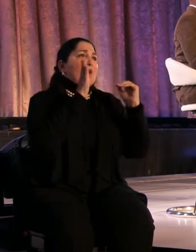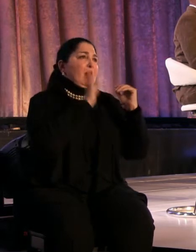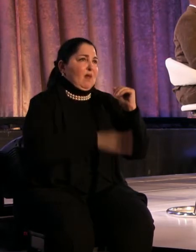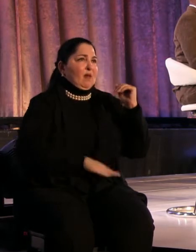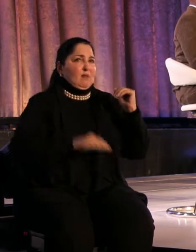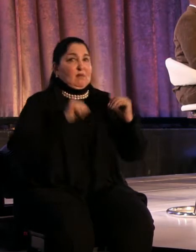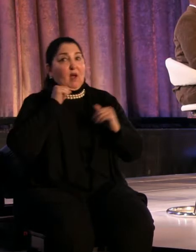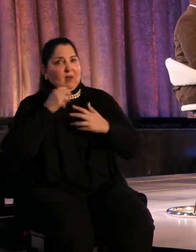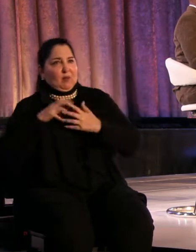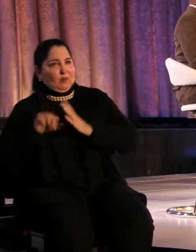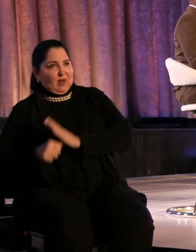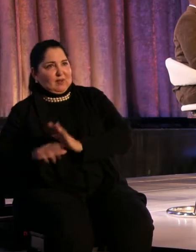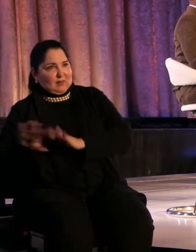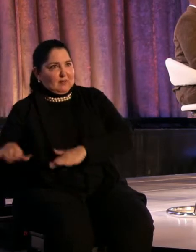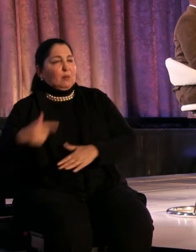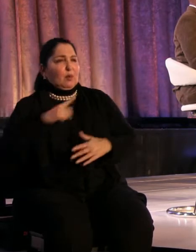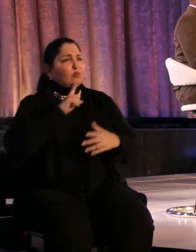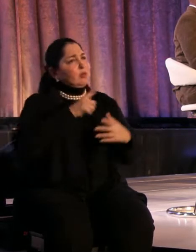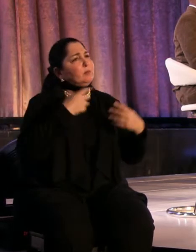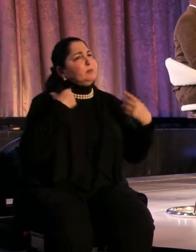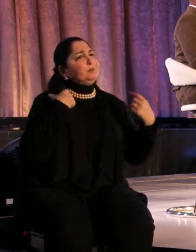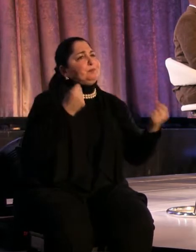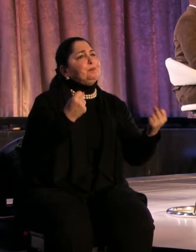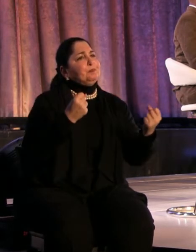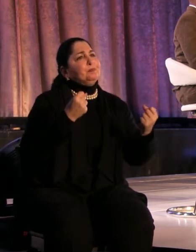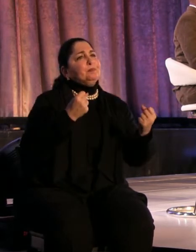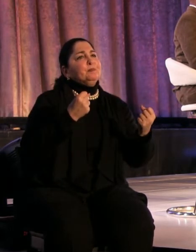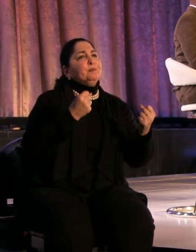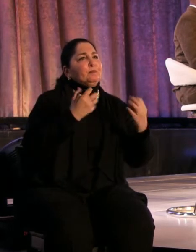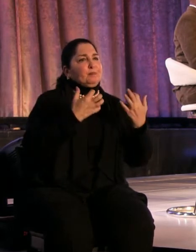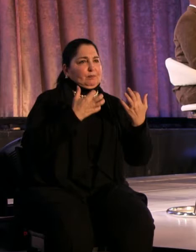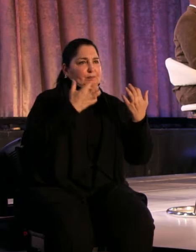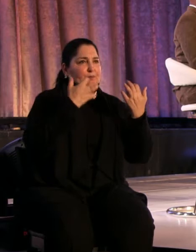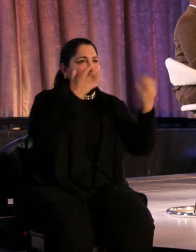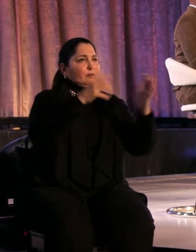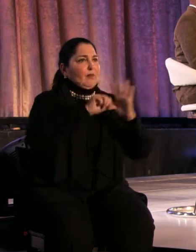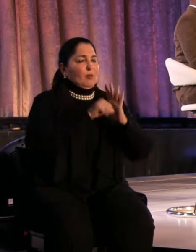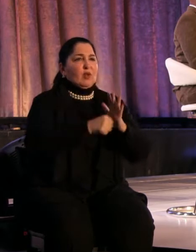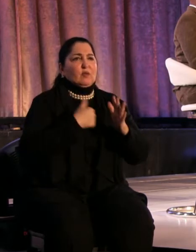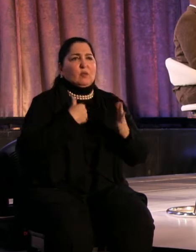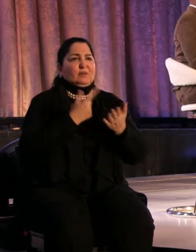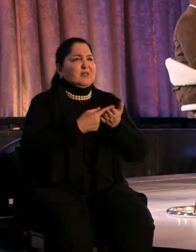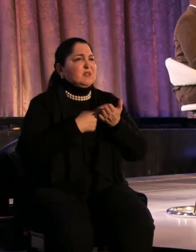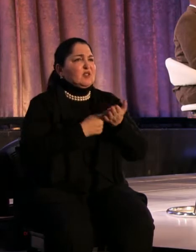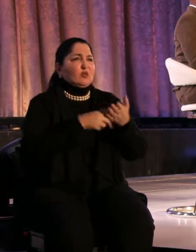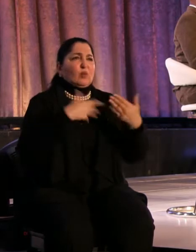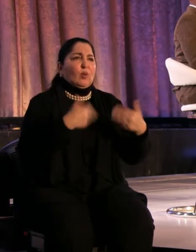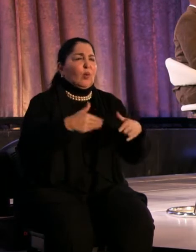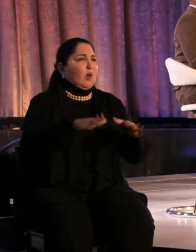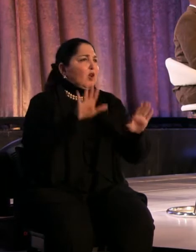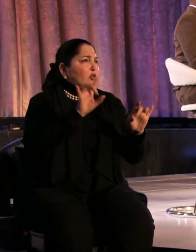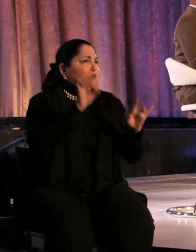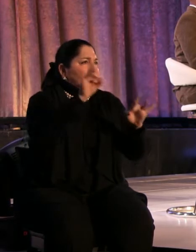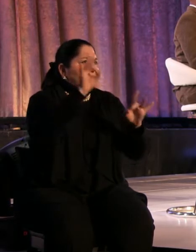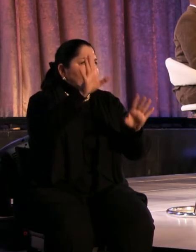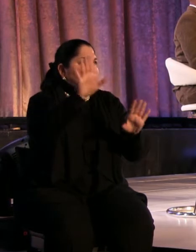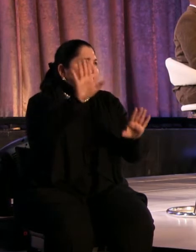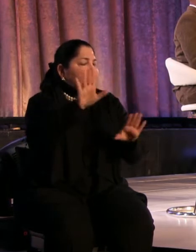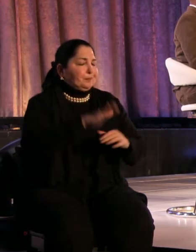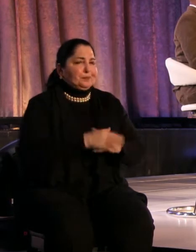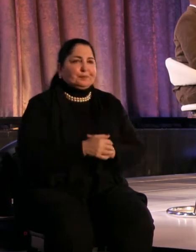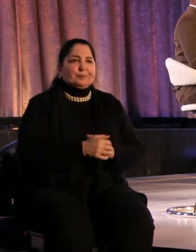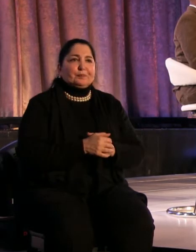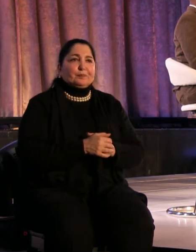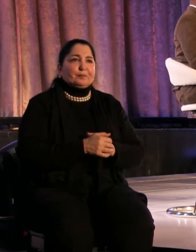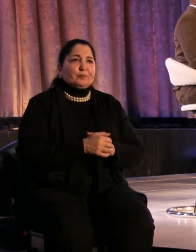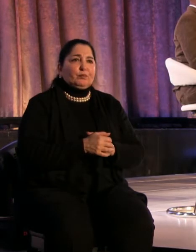had incredible discussions and there seems to be that kind of boldness. I